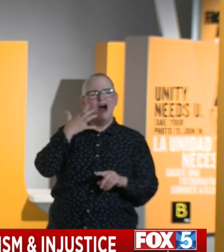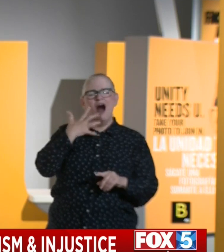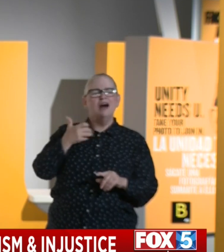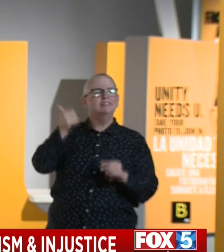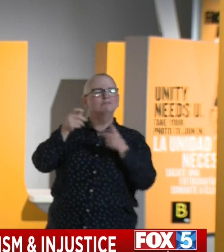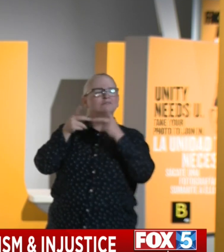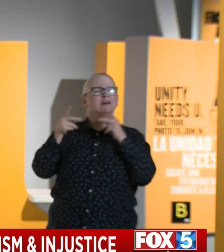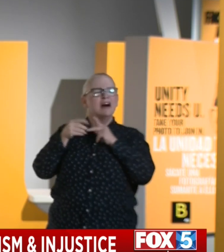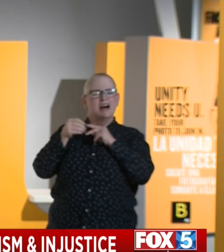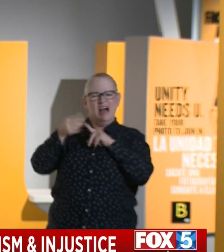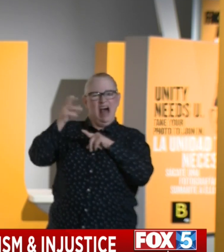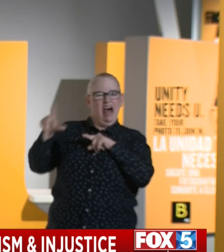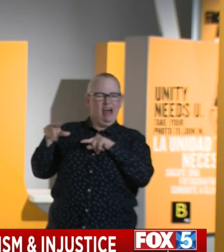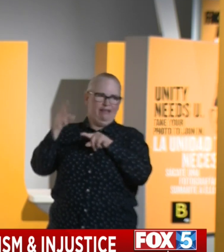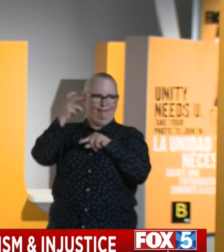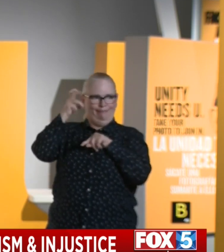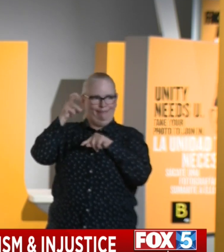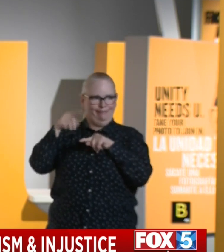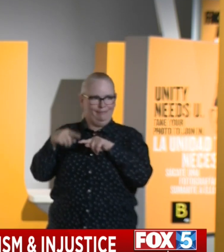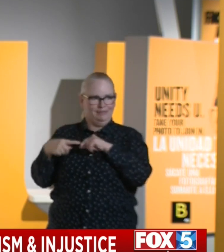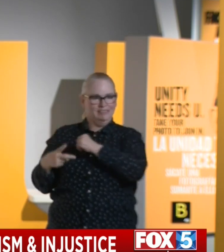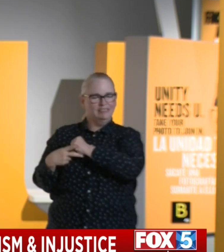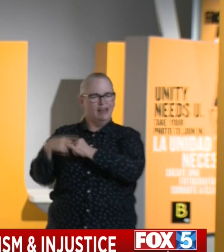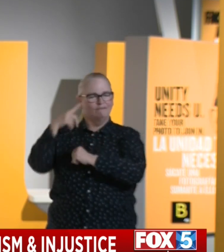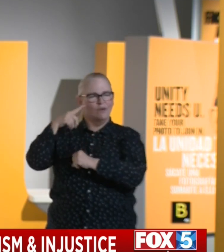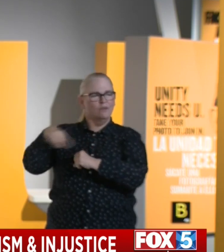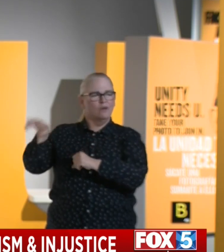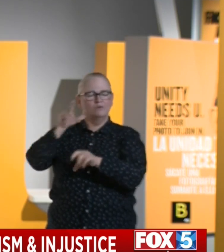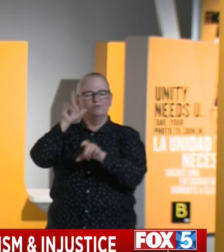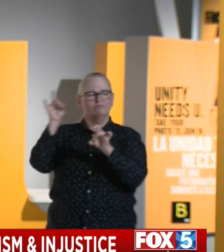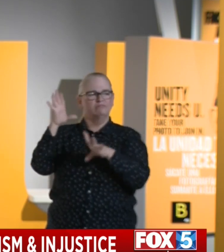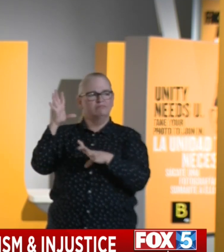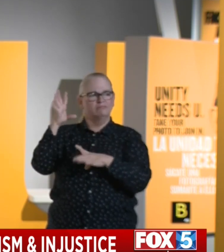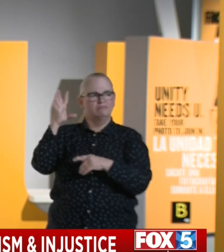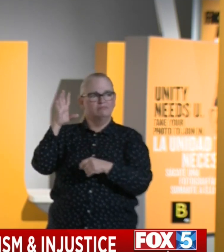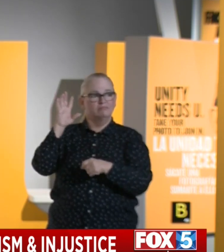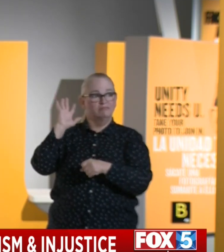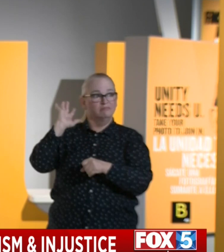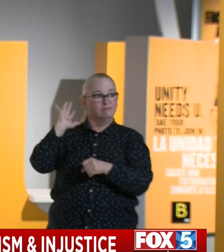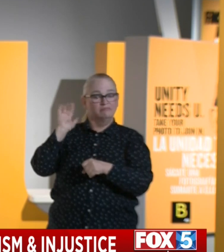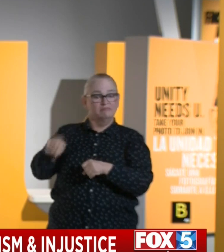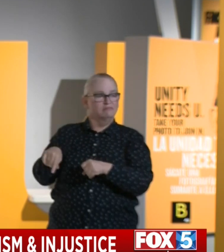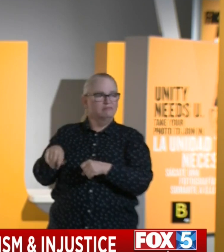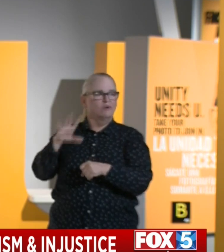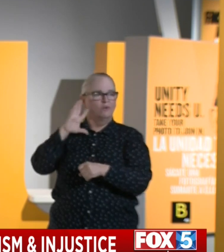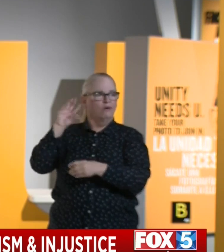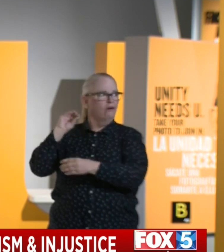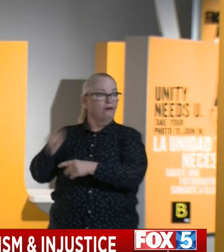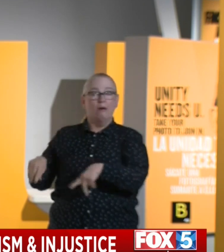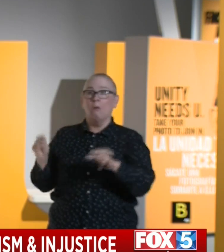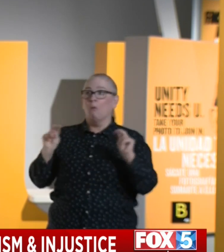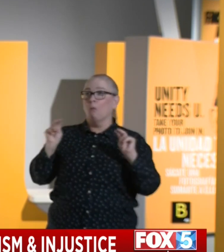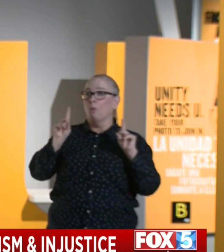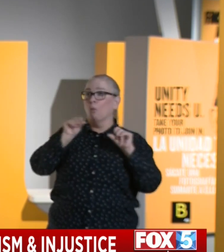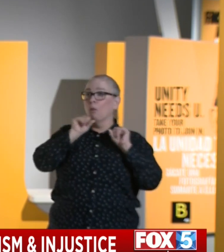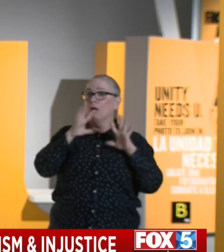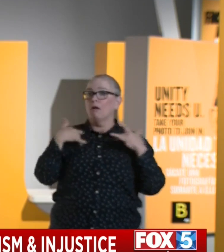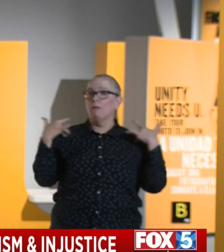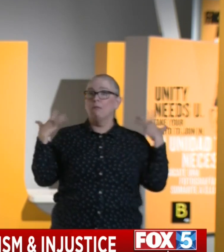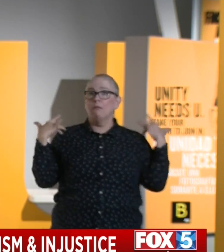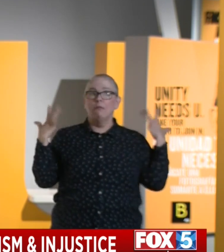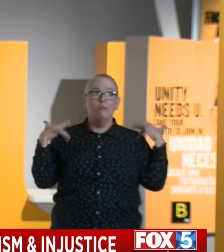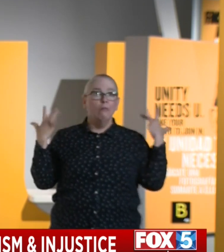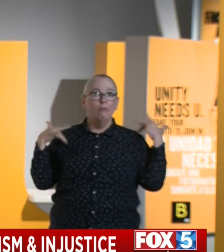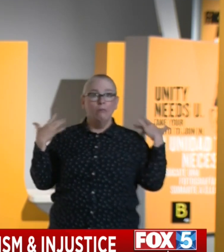is reserved for those in a time of moral crisis that maintain their neutrality. This is not a